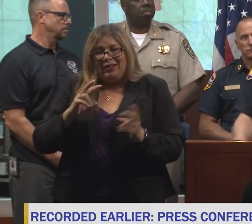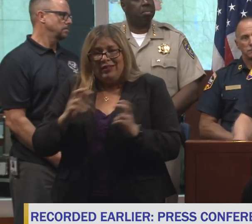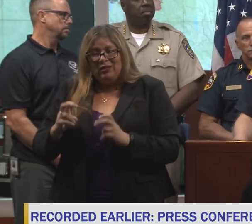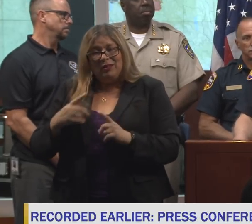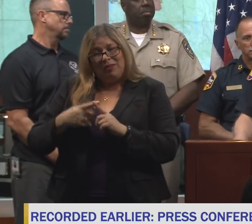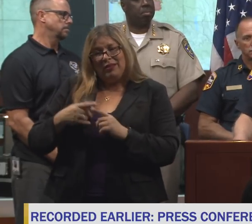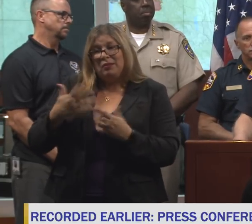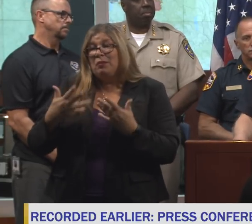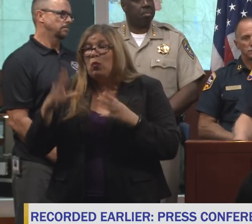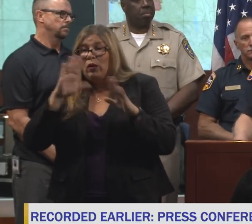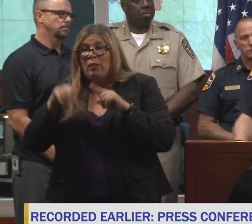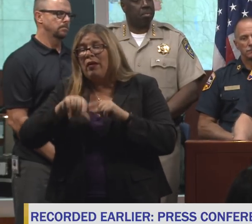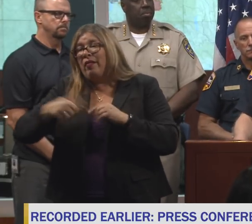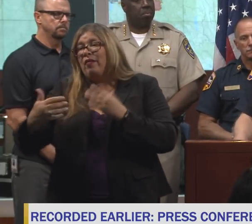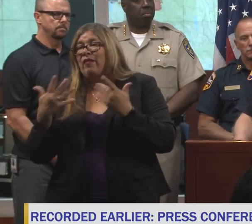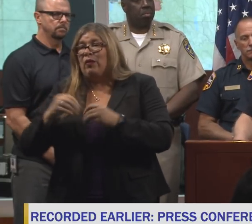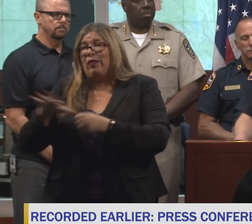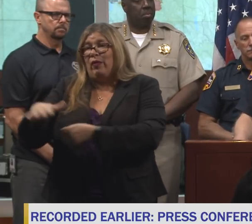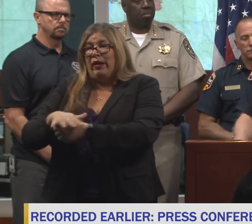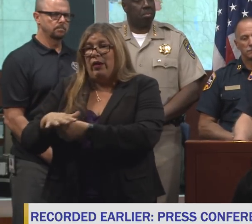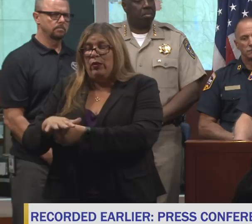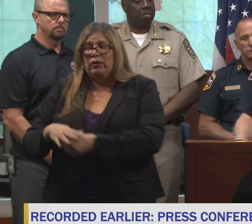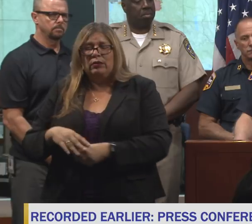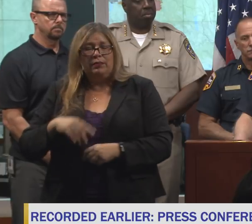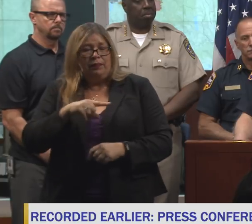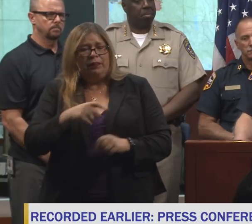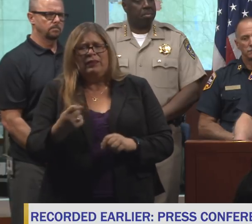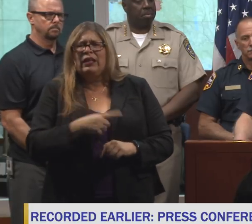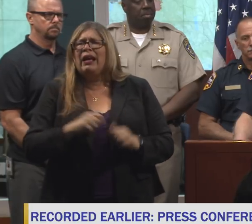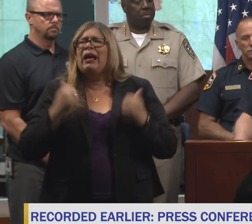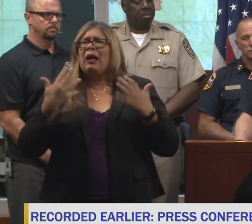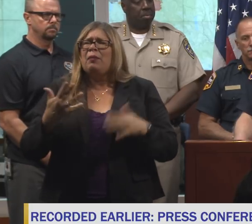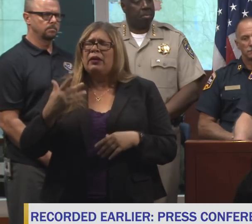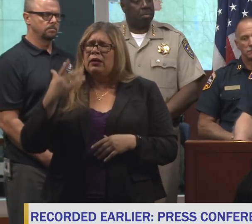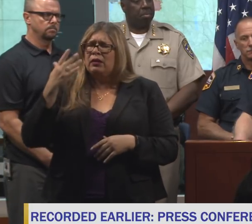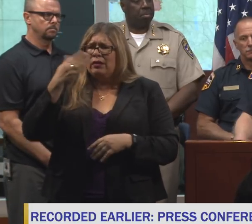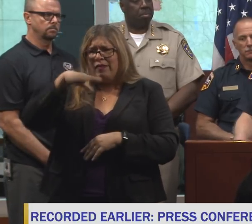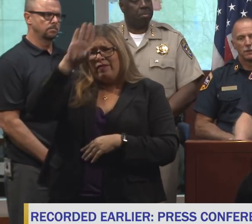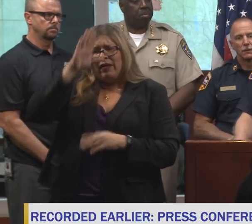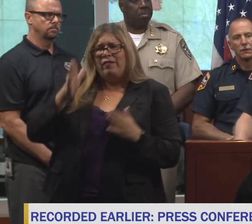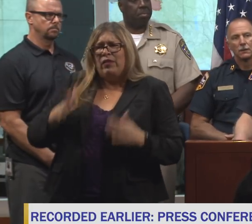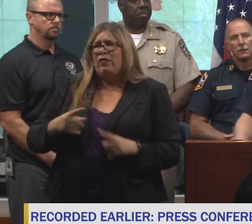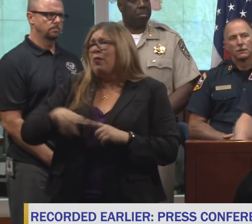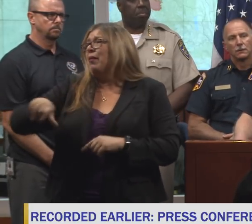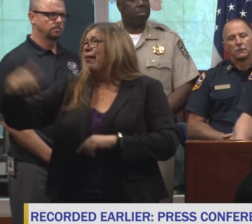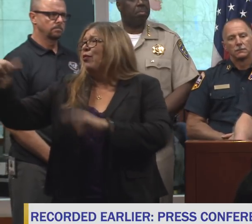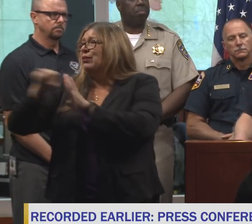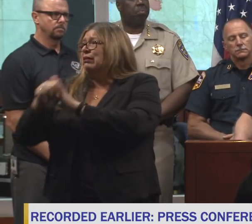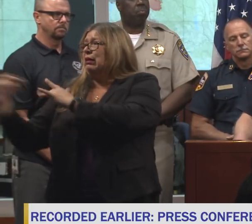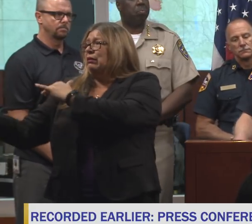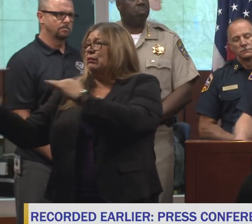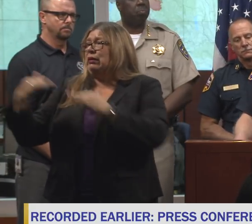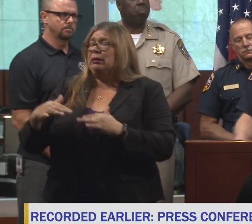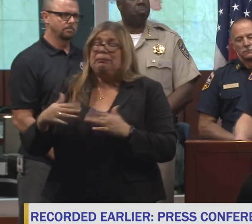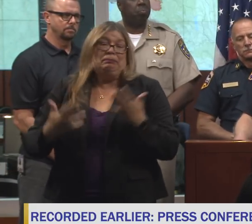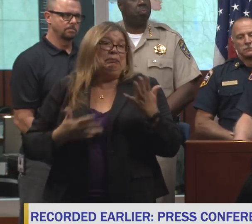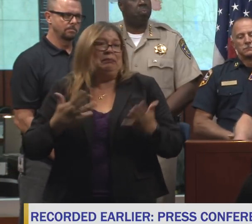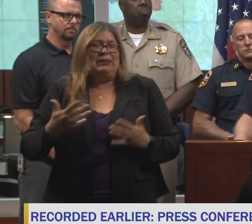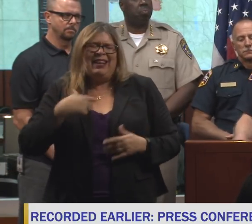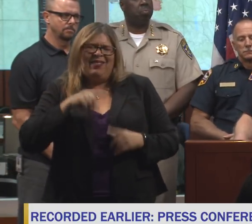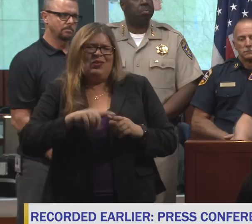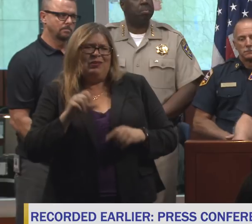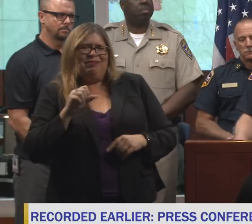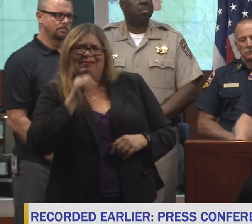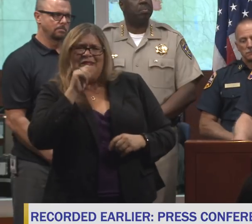in their own area. How many firefighters are here in California from outside of the state? I couldn't give you an exact number. We'd have to get back